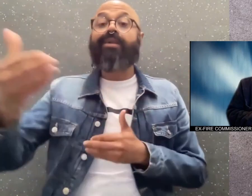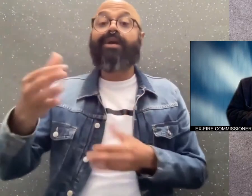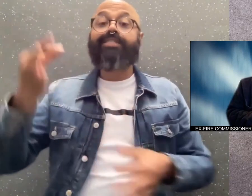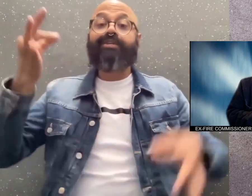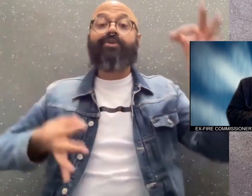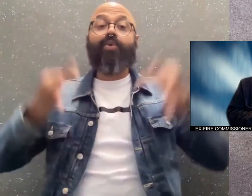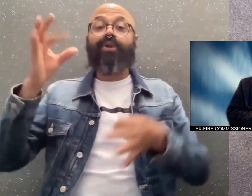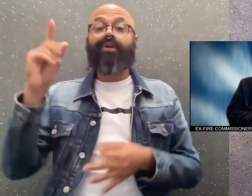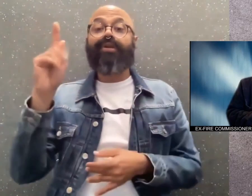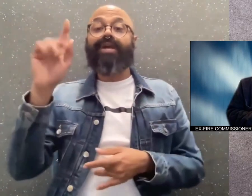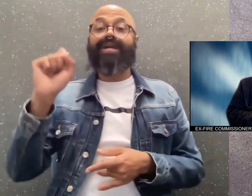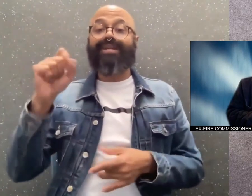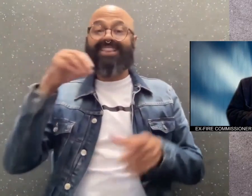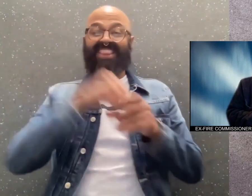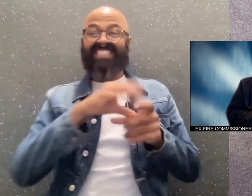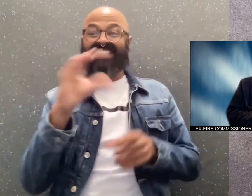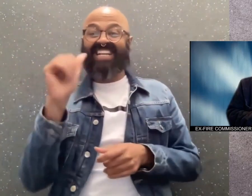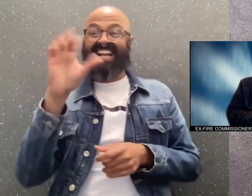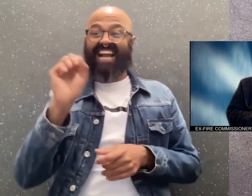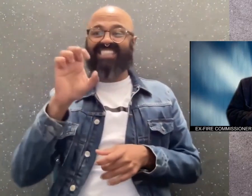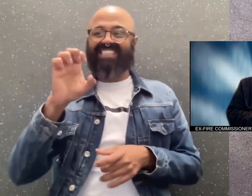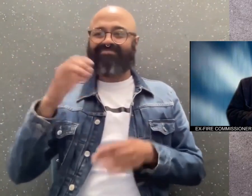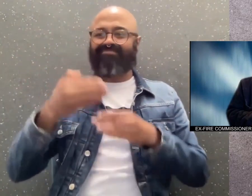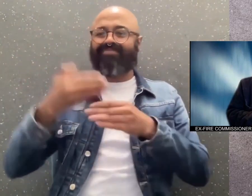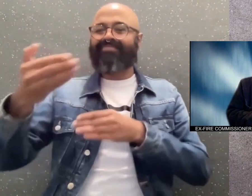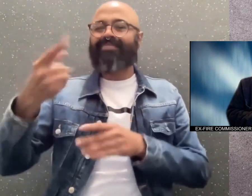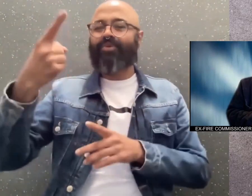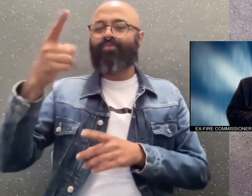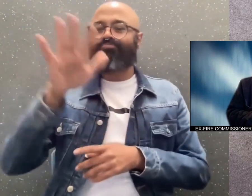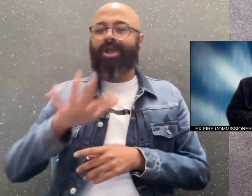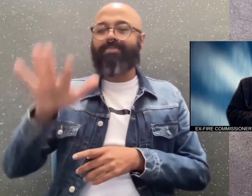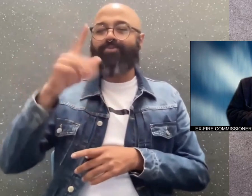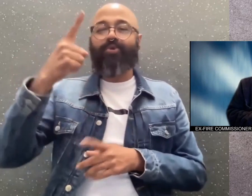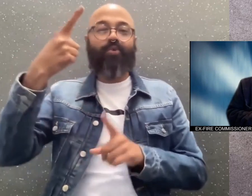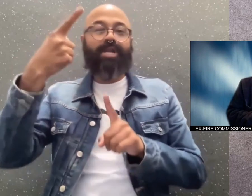in this case is about a month away.